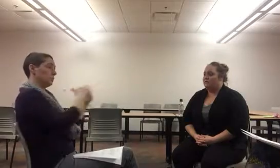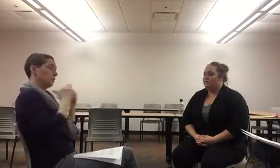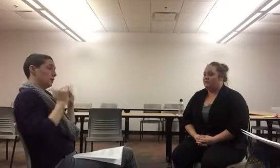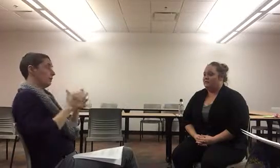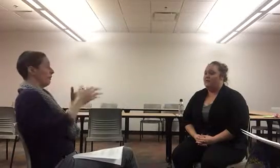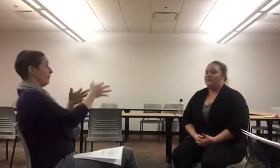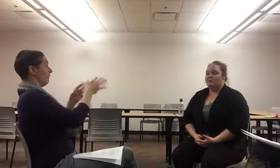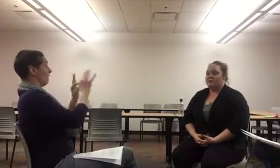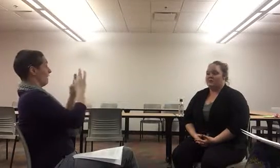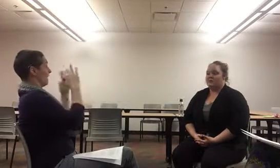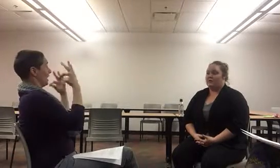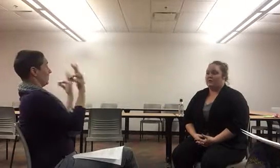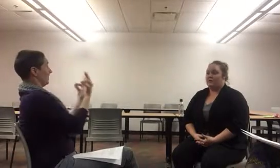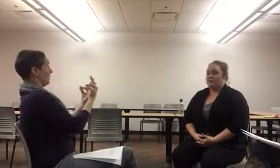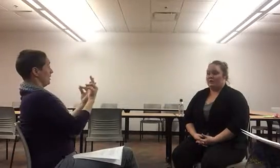Now you understand in the queer community...